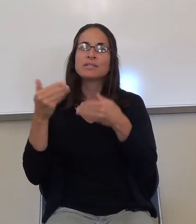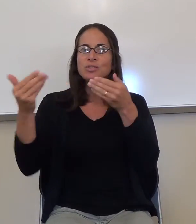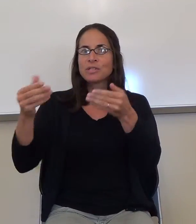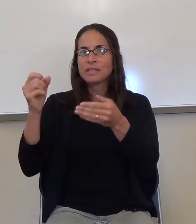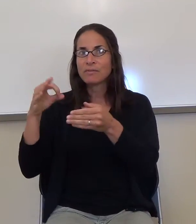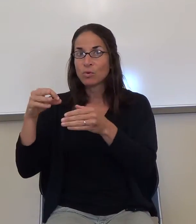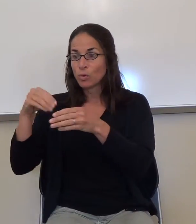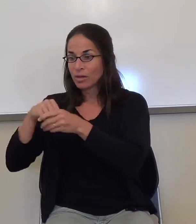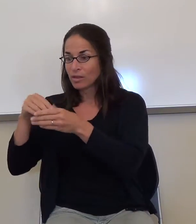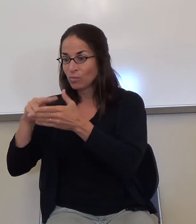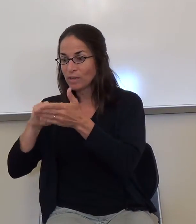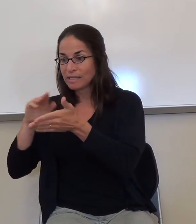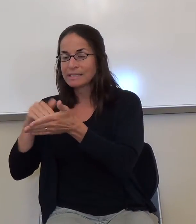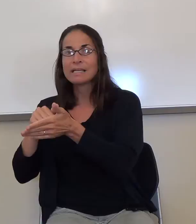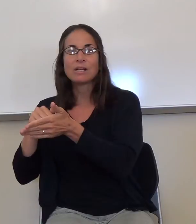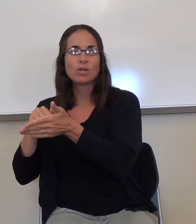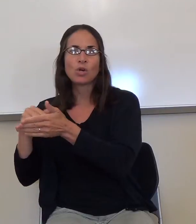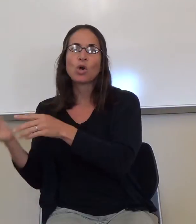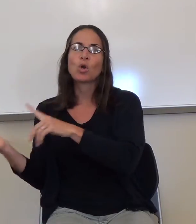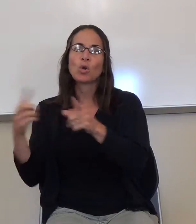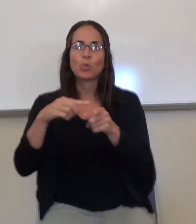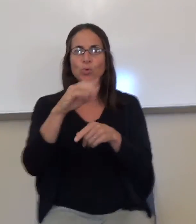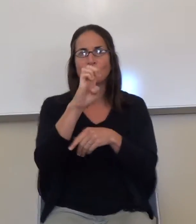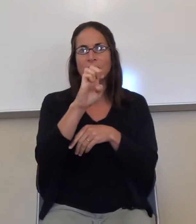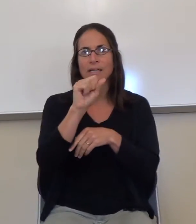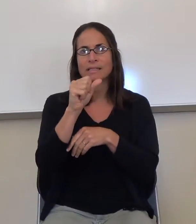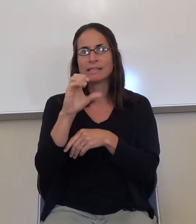Center. Come to my office is the first suggestion, okay?